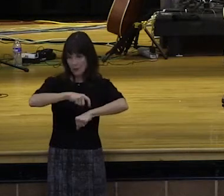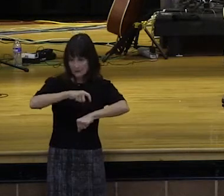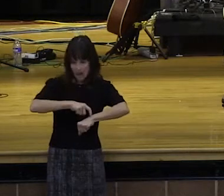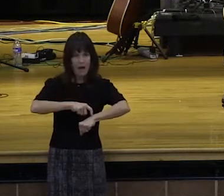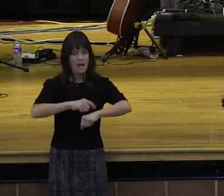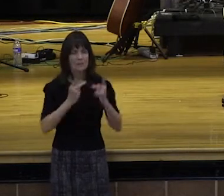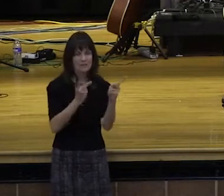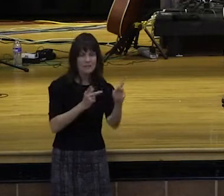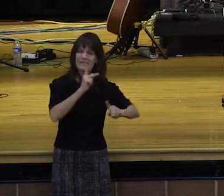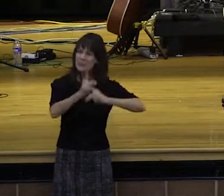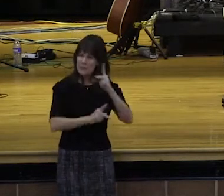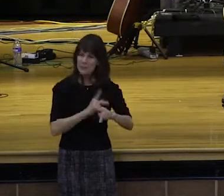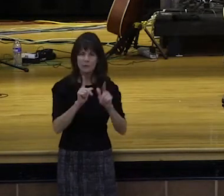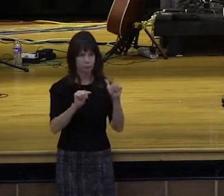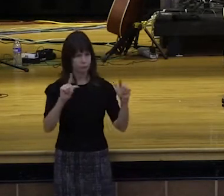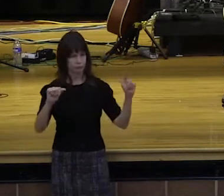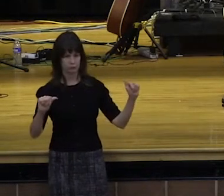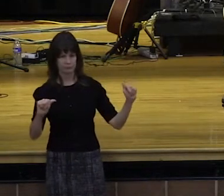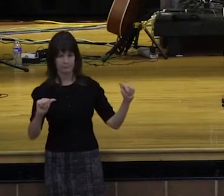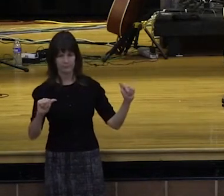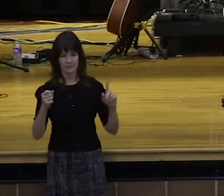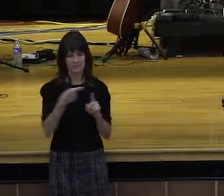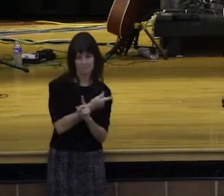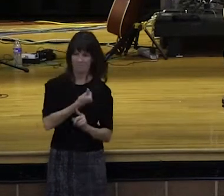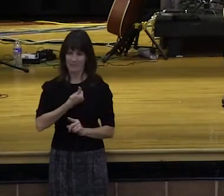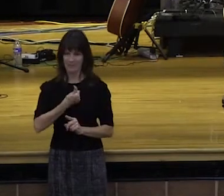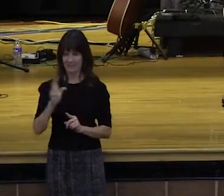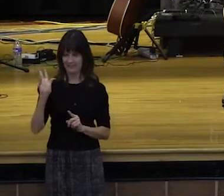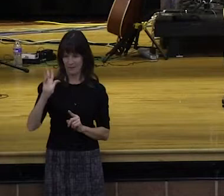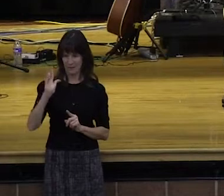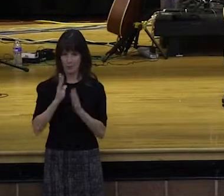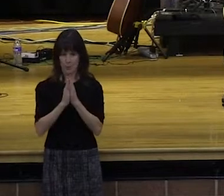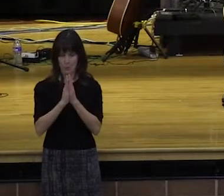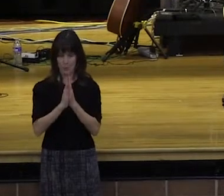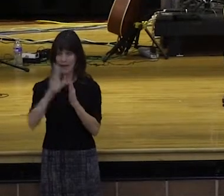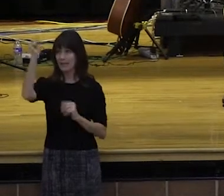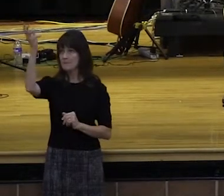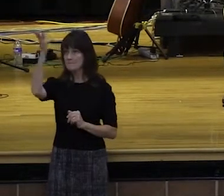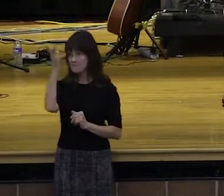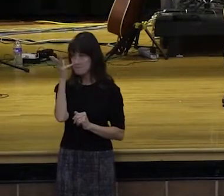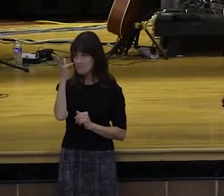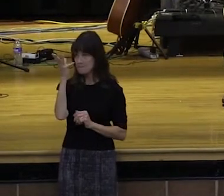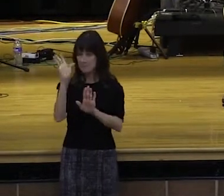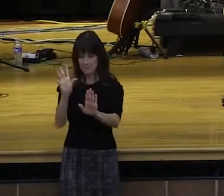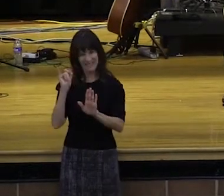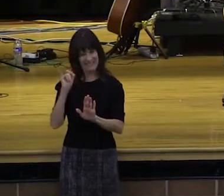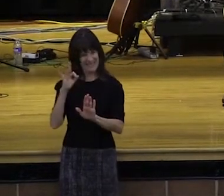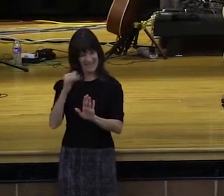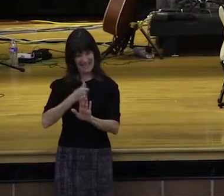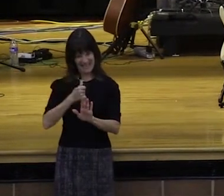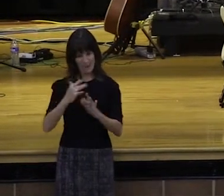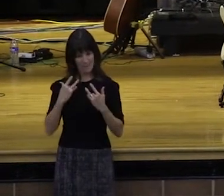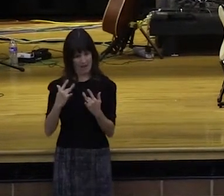God showed me something about how glorious it is when that heart of generosity extends not only to love, mercy, and to